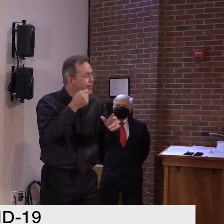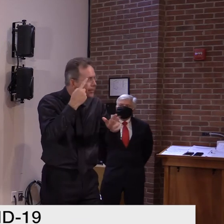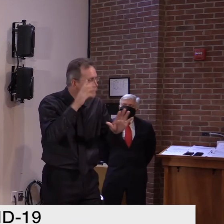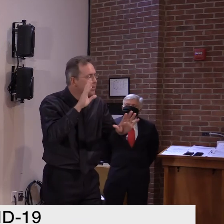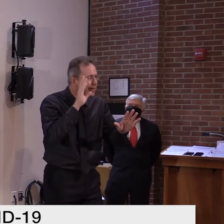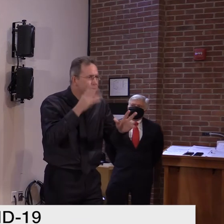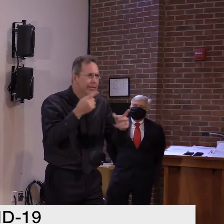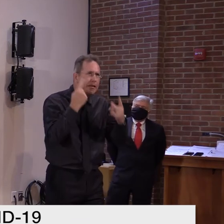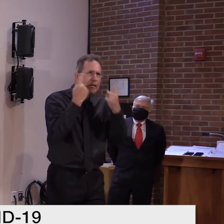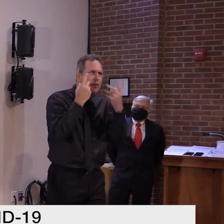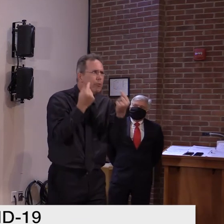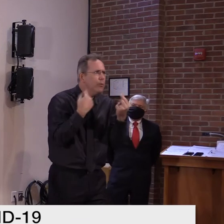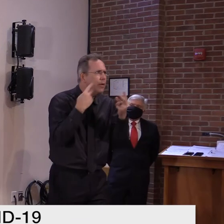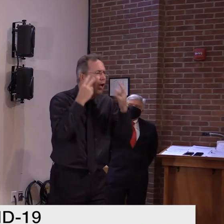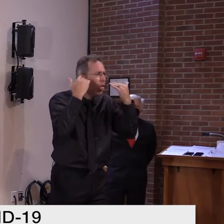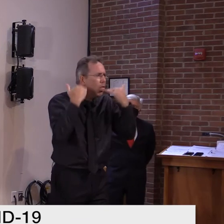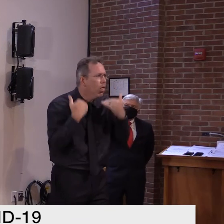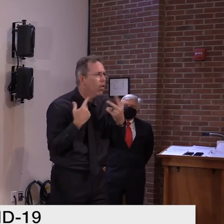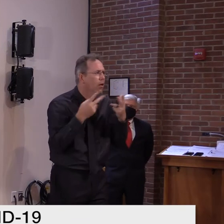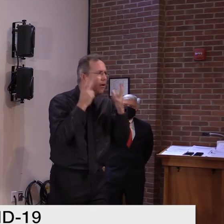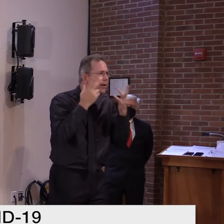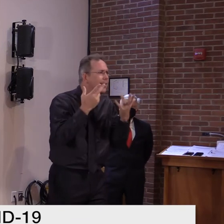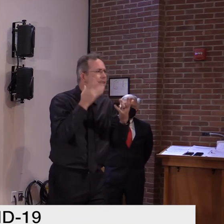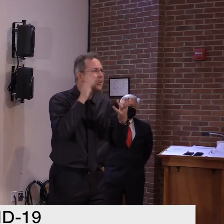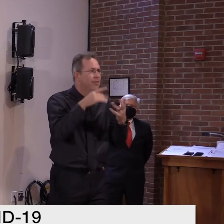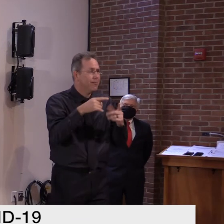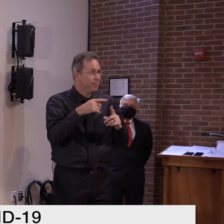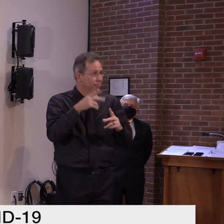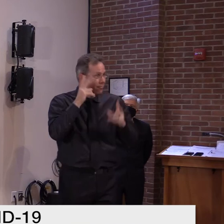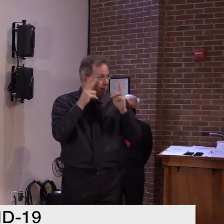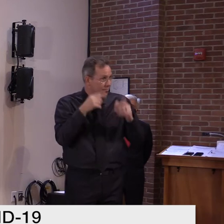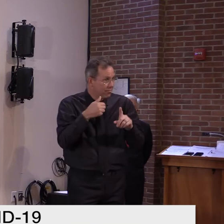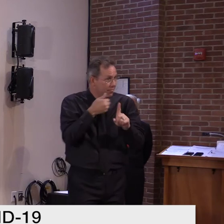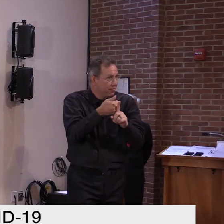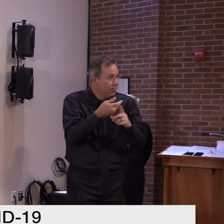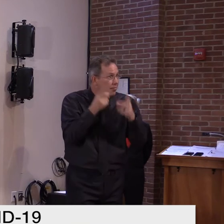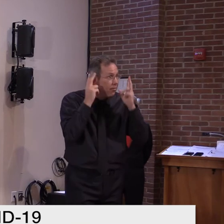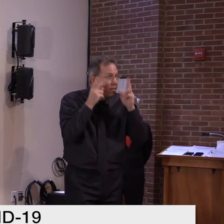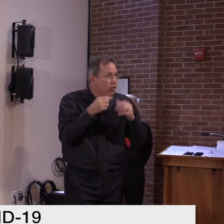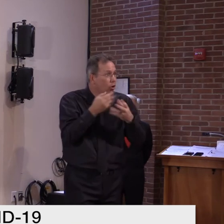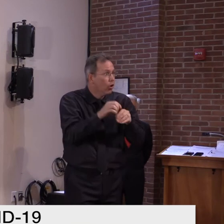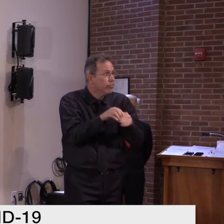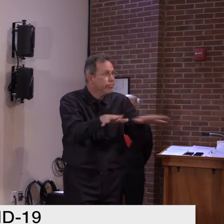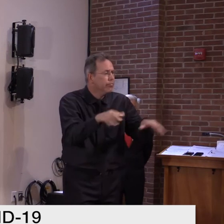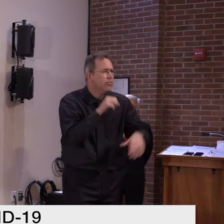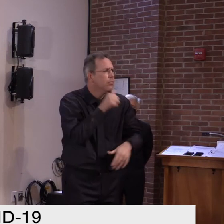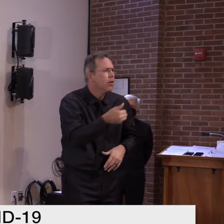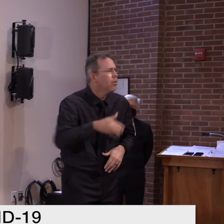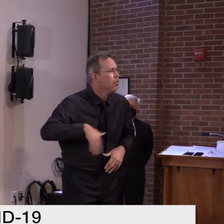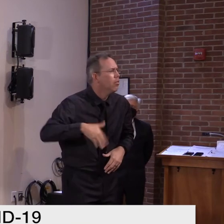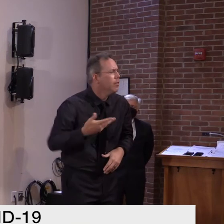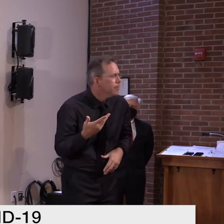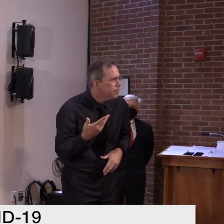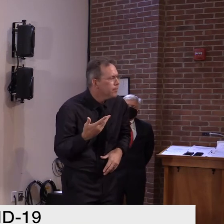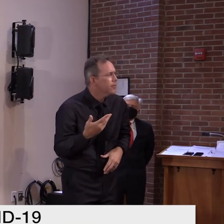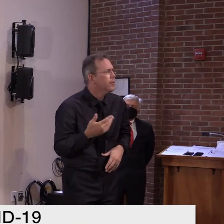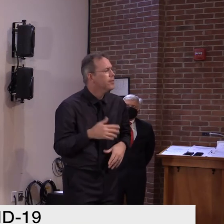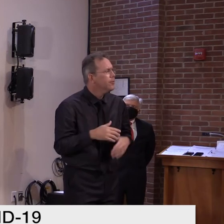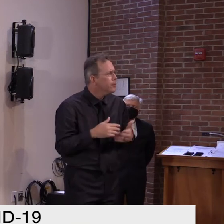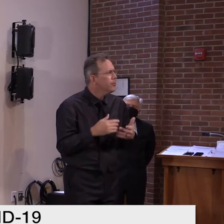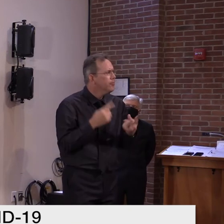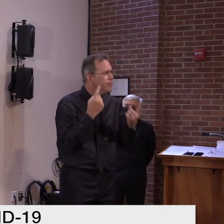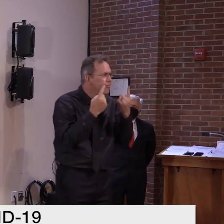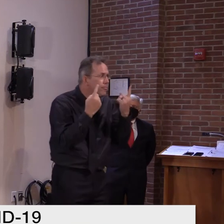of some of the hair salons, uh, and barbershops. That's not where it's happening. And what about a gym? Uh, we're not